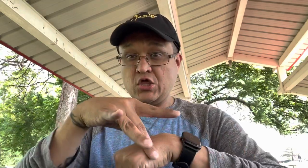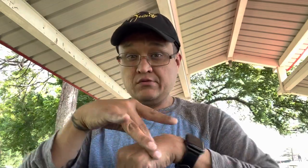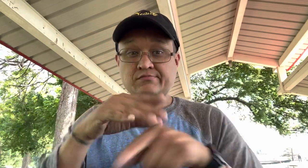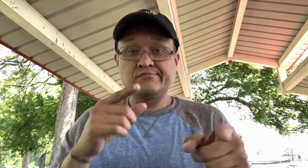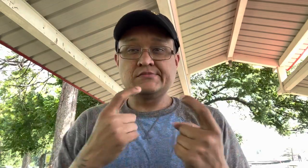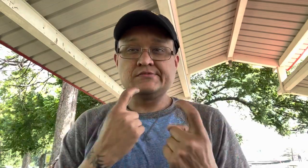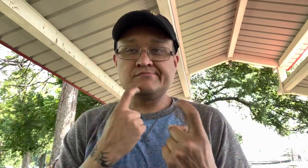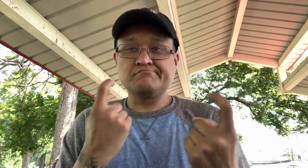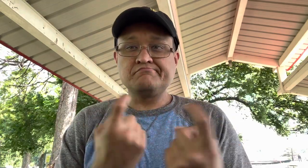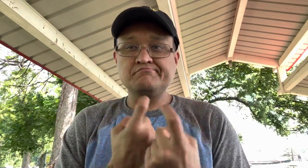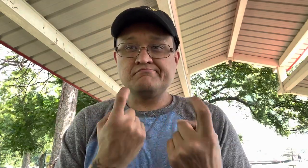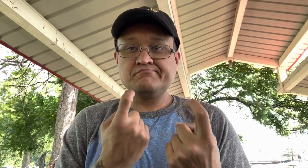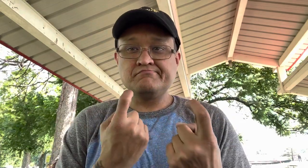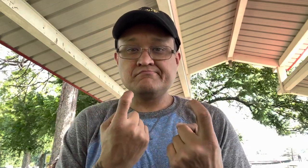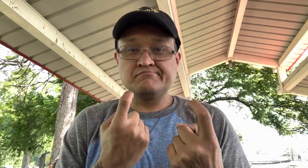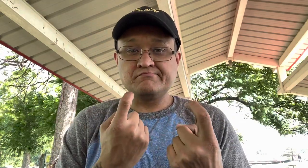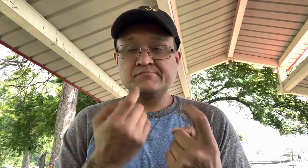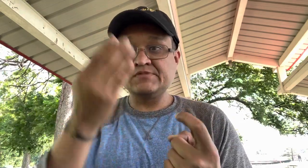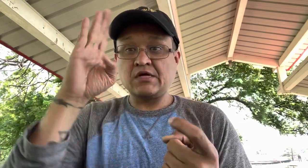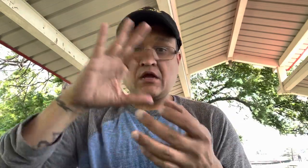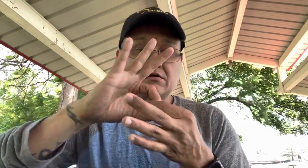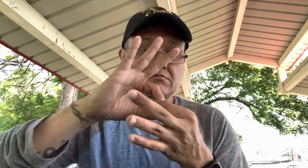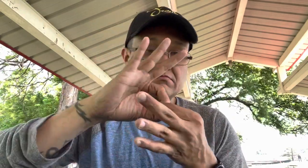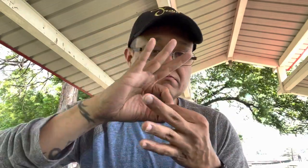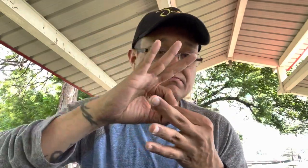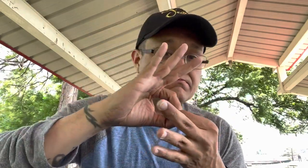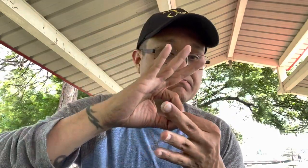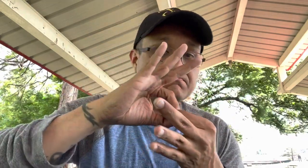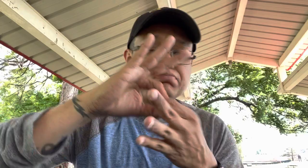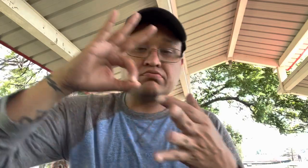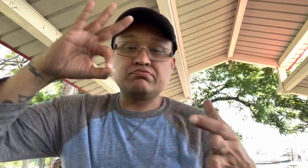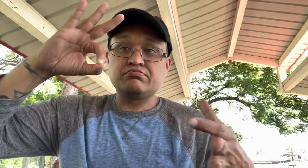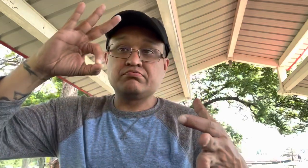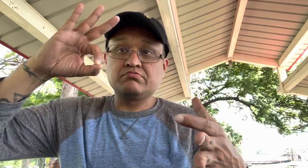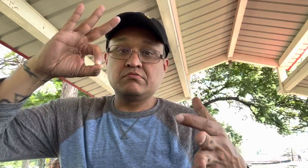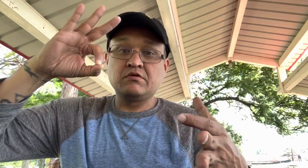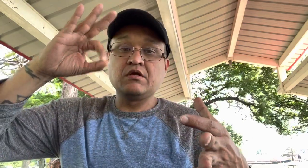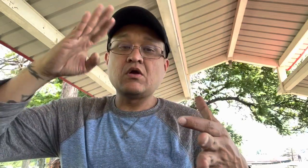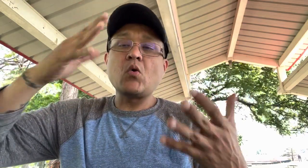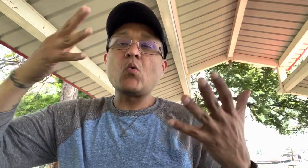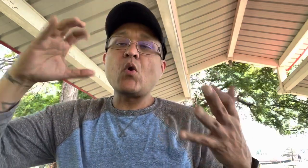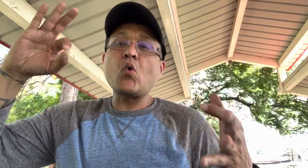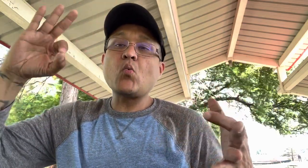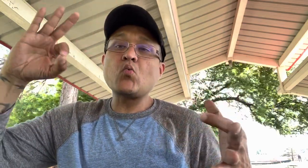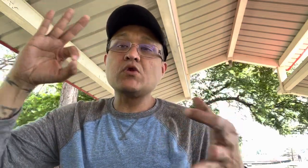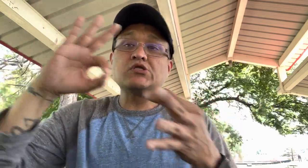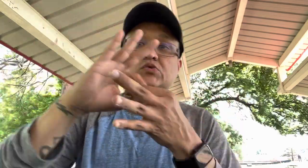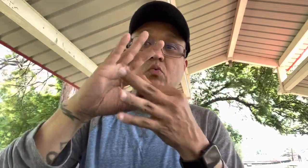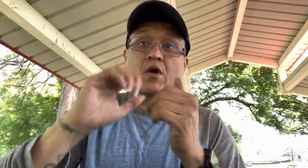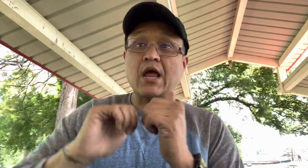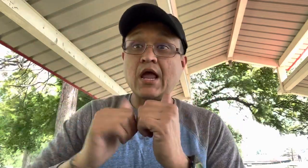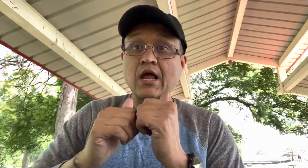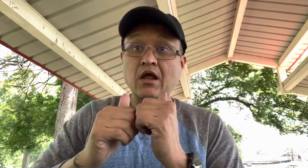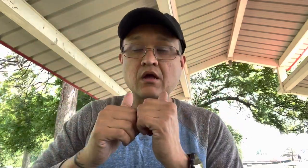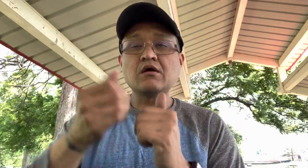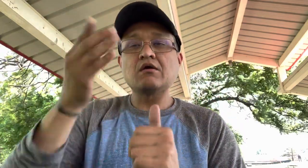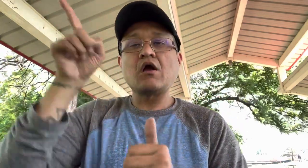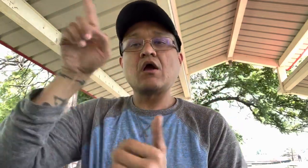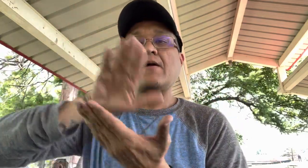Adam was the first man on earth and it was the first sin and that got disconnected from God so how do we